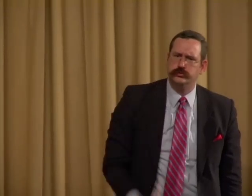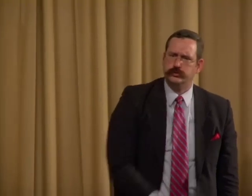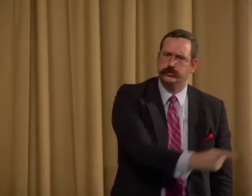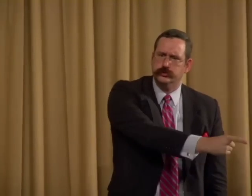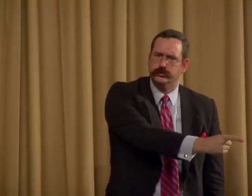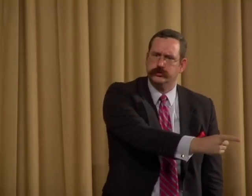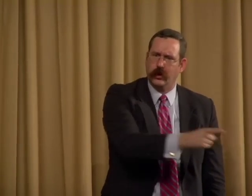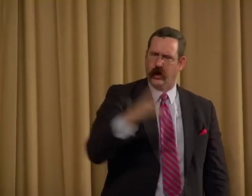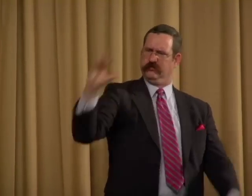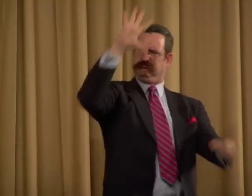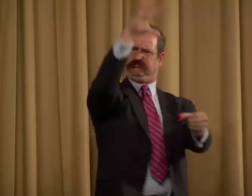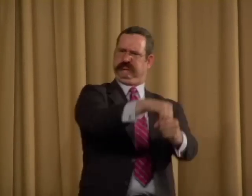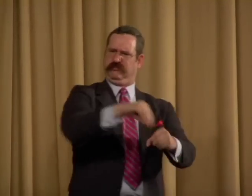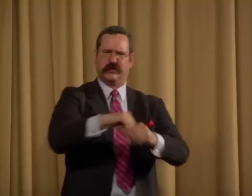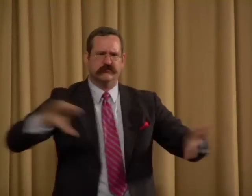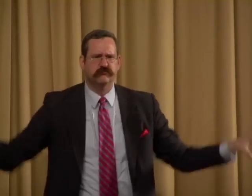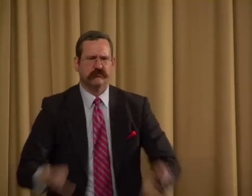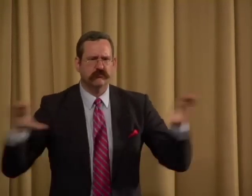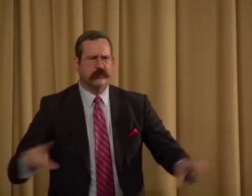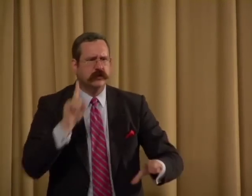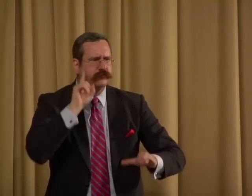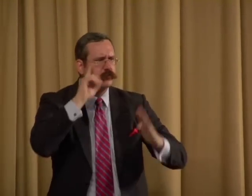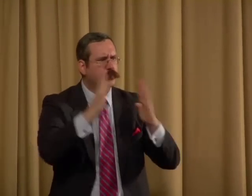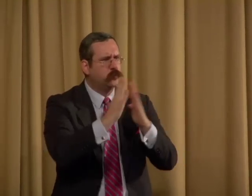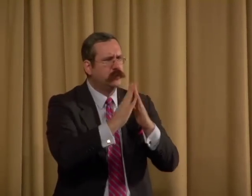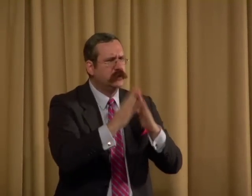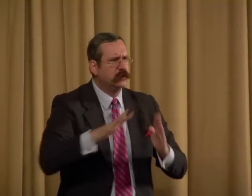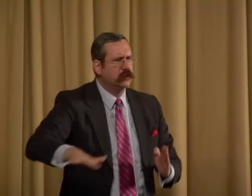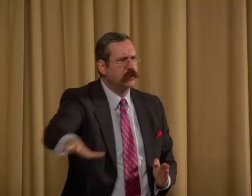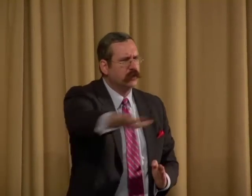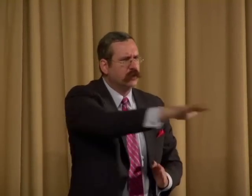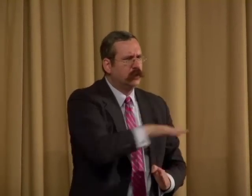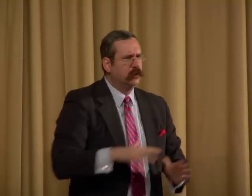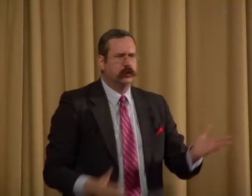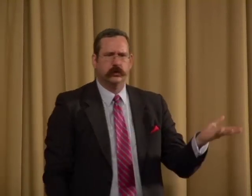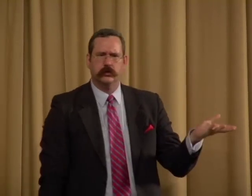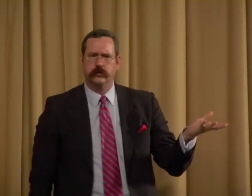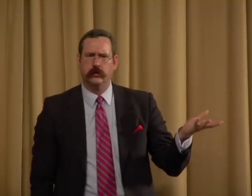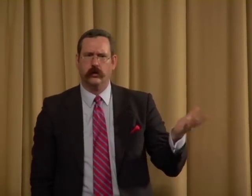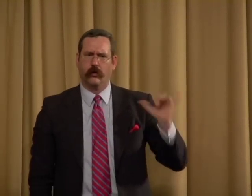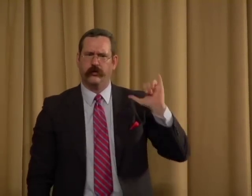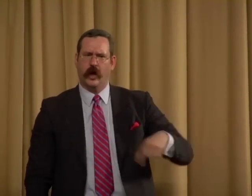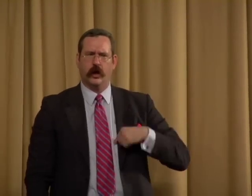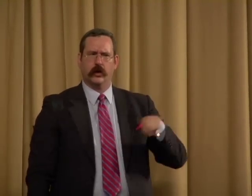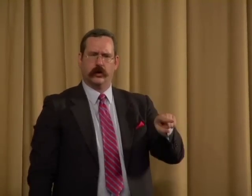president, Cloud, was also actively involved in the religious deaf community.